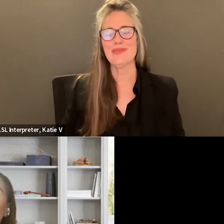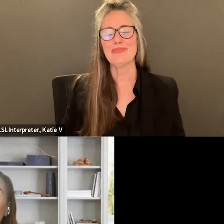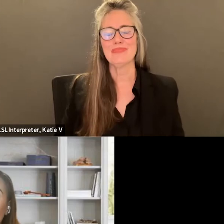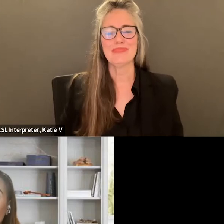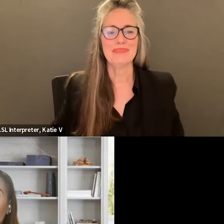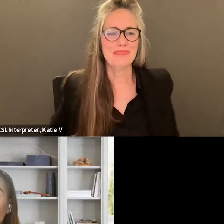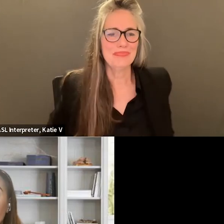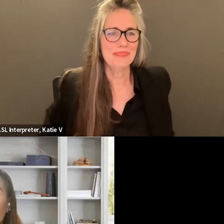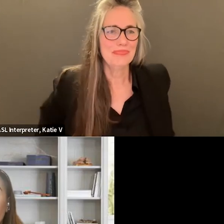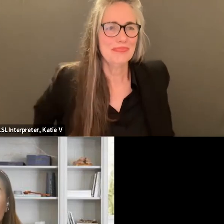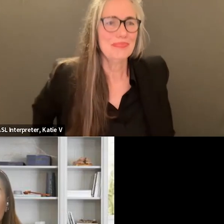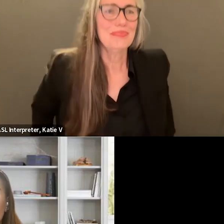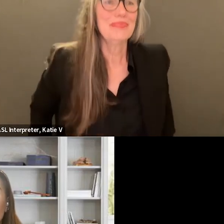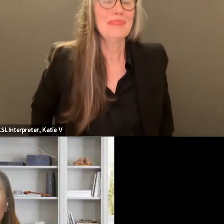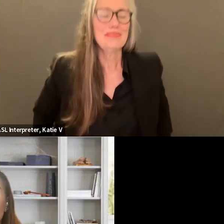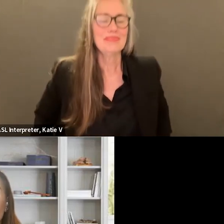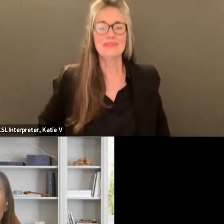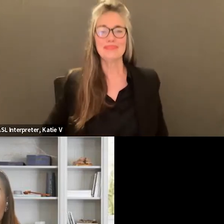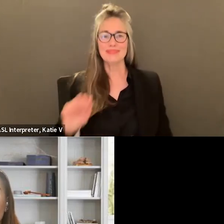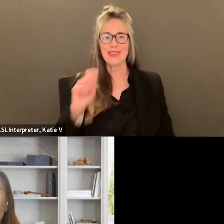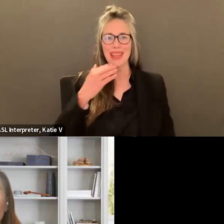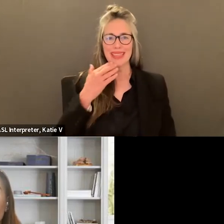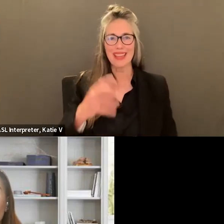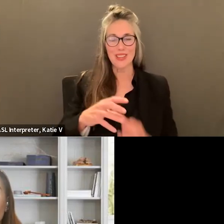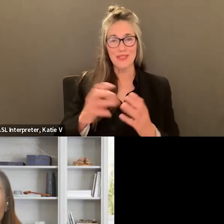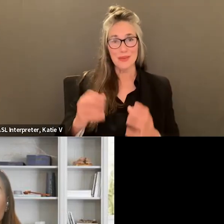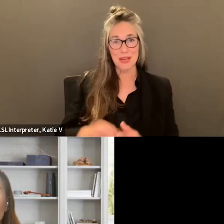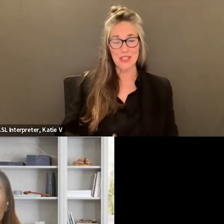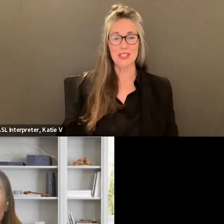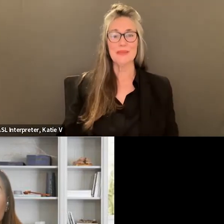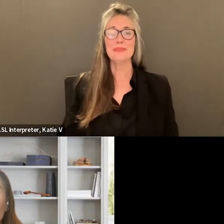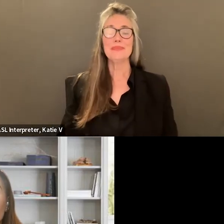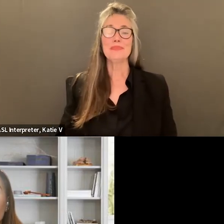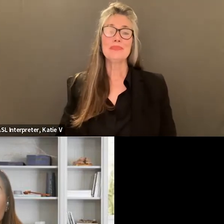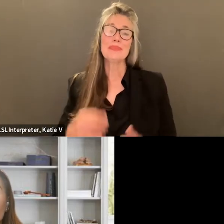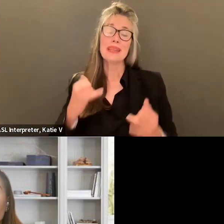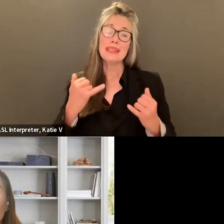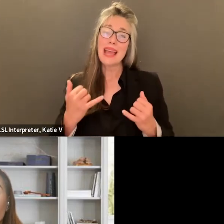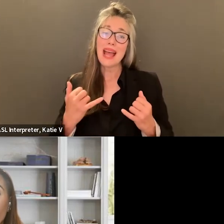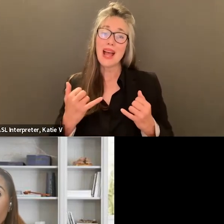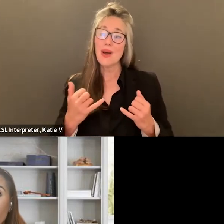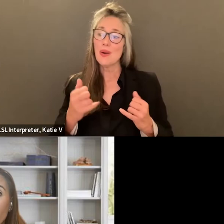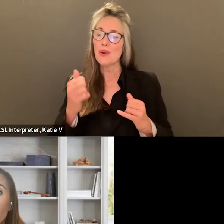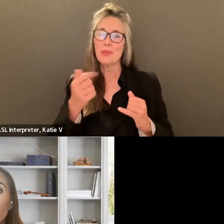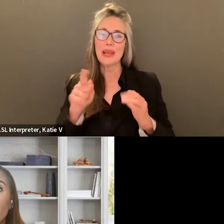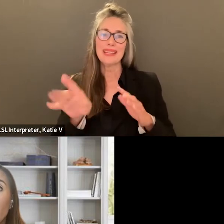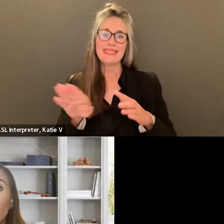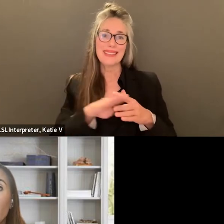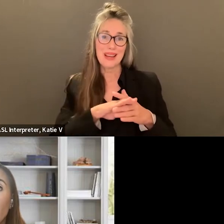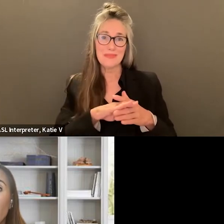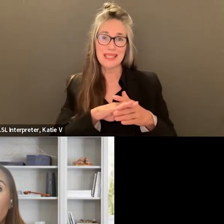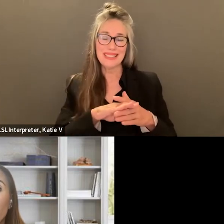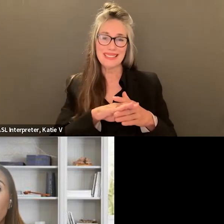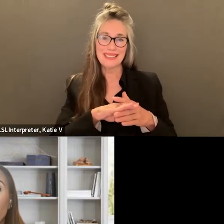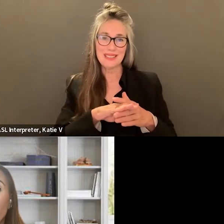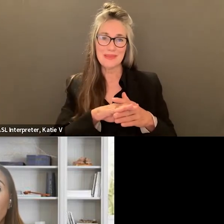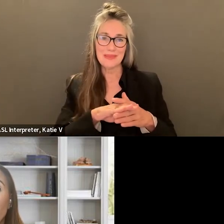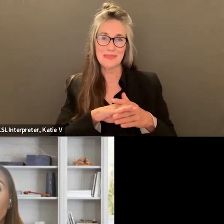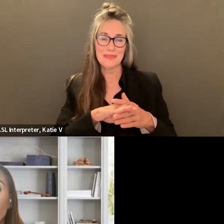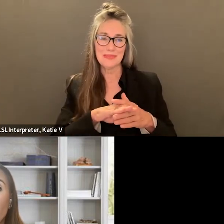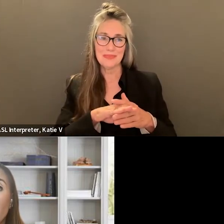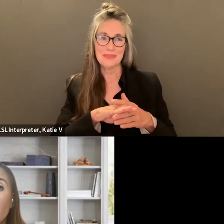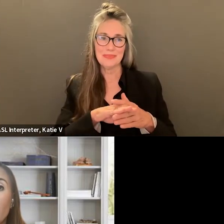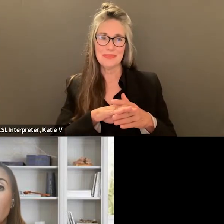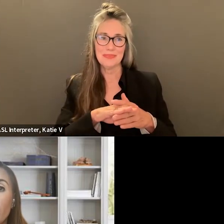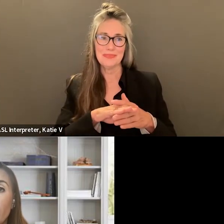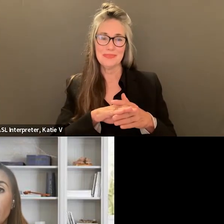Okay, thank you very much. And we'll go ahead and take a 10-minute break at this time, and